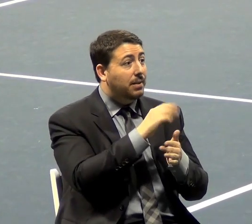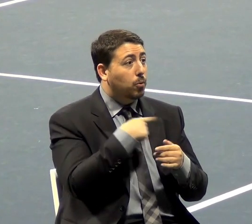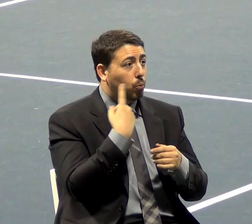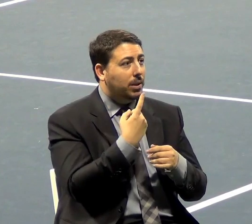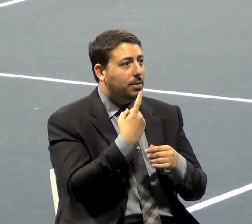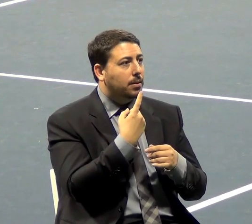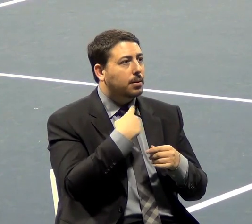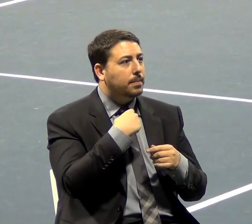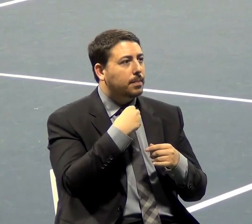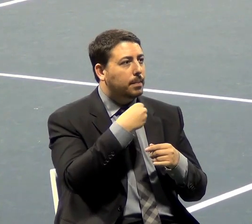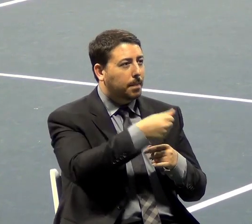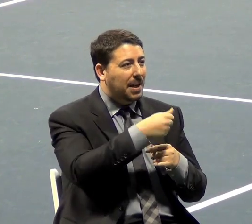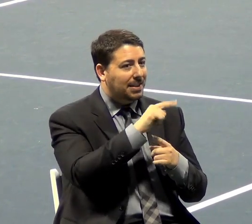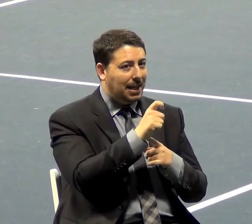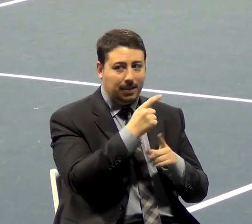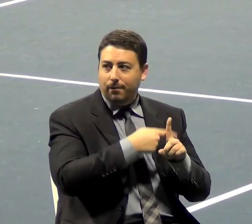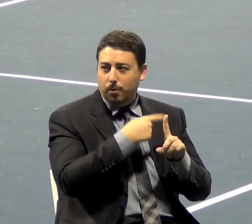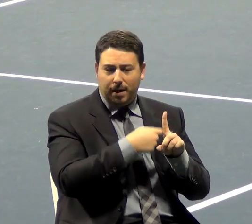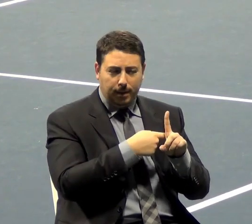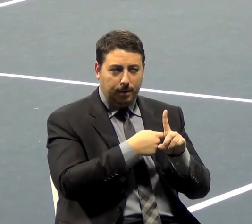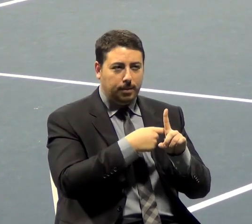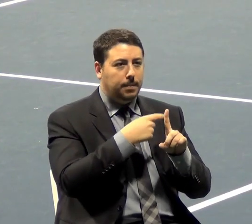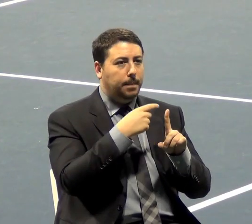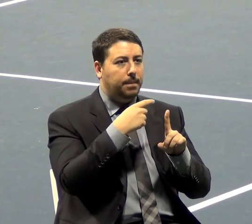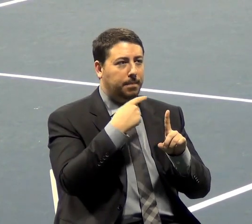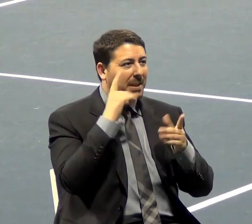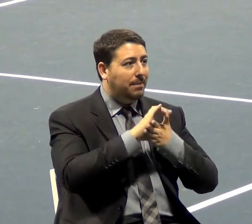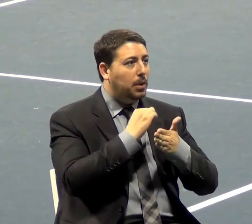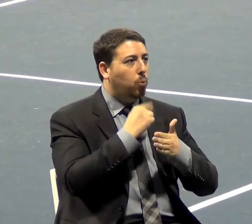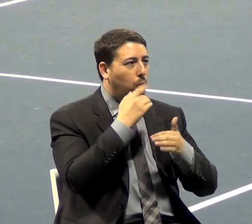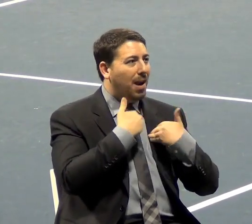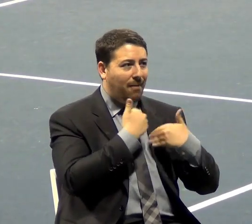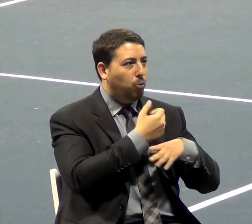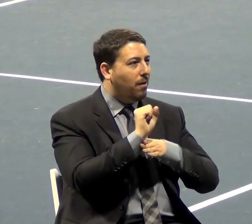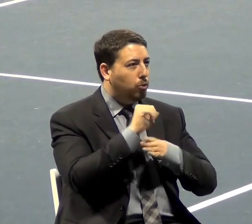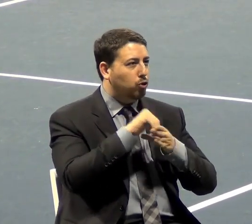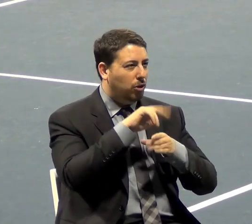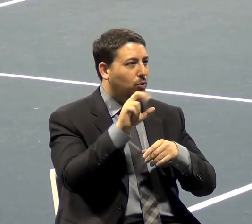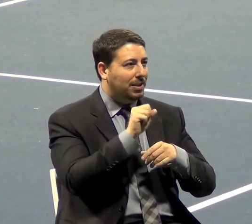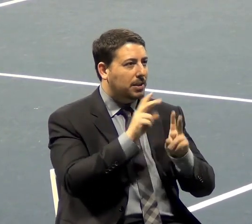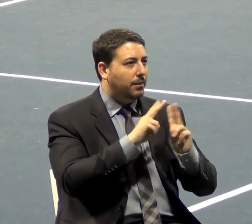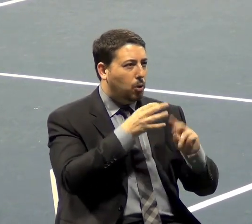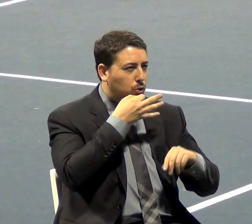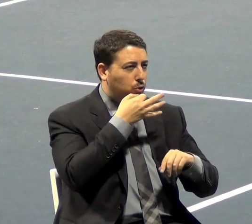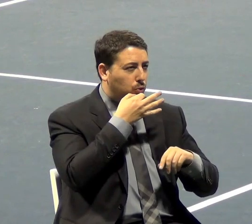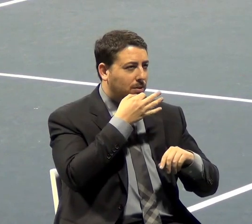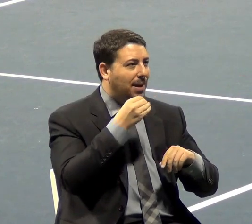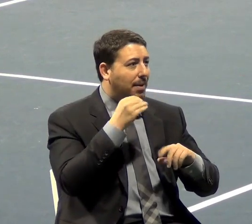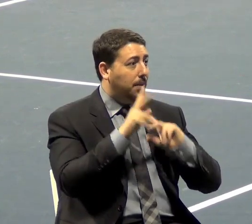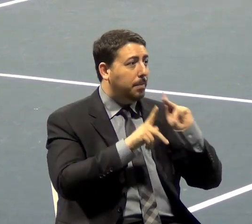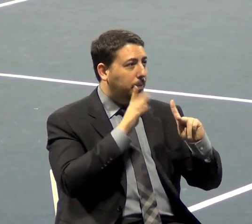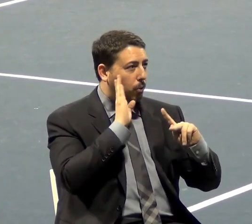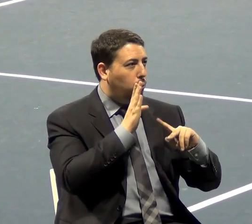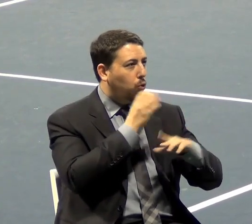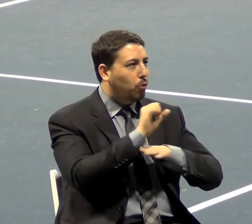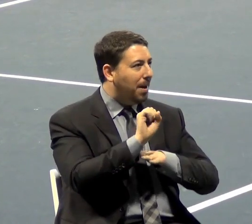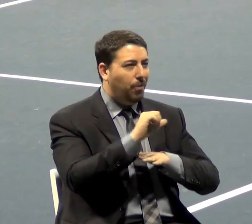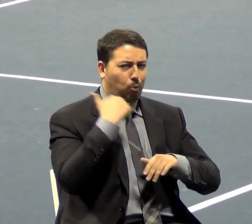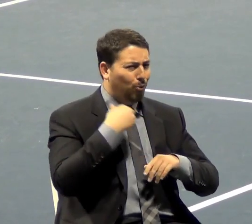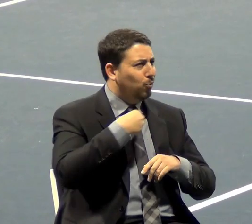the government we're getting, believe me, there would be a revolution in this country real soon. And if people would rebel and they wouldn't send the money in, there would be